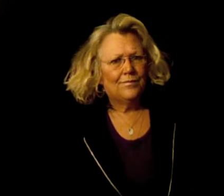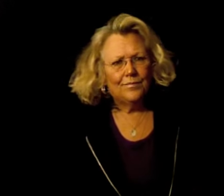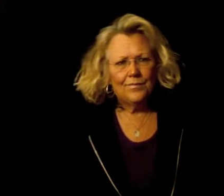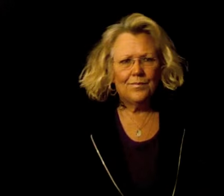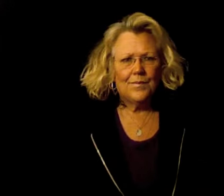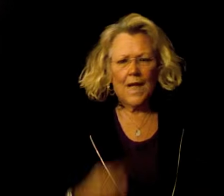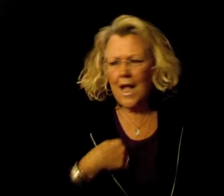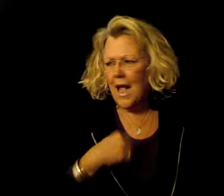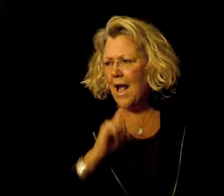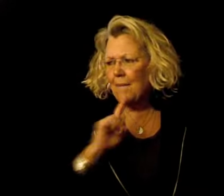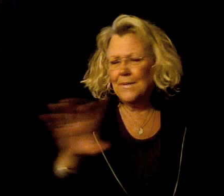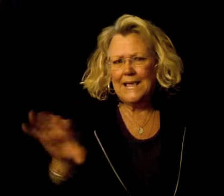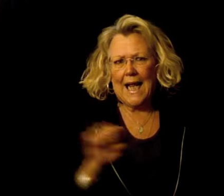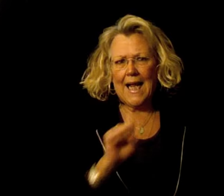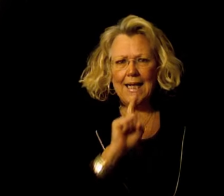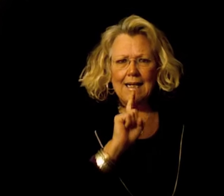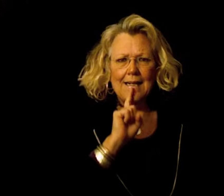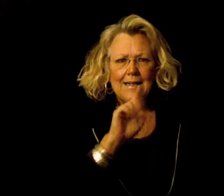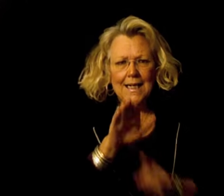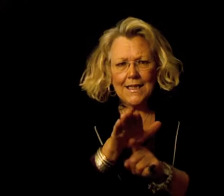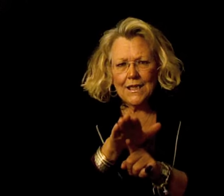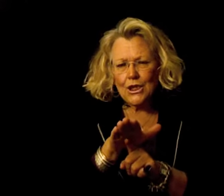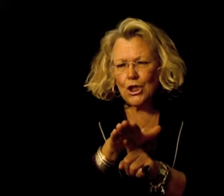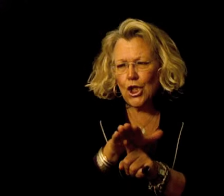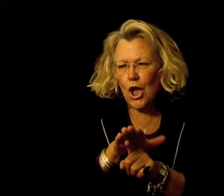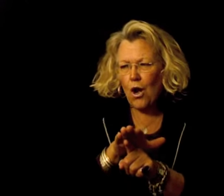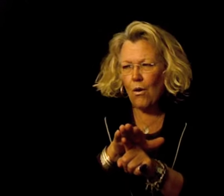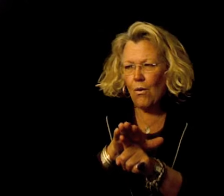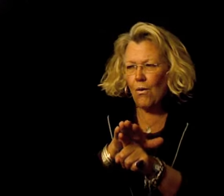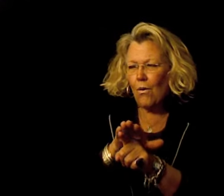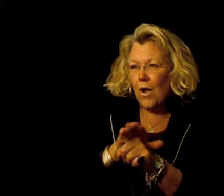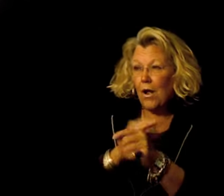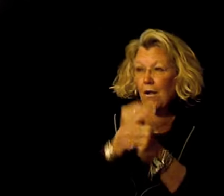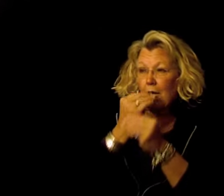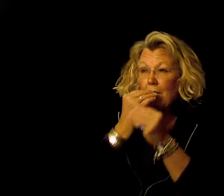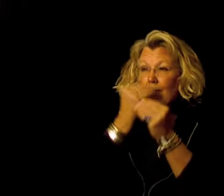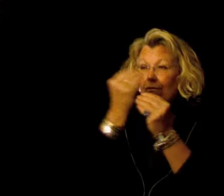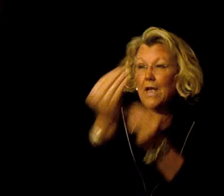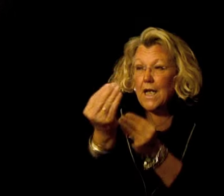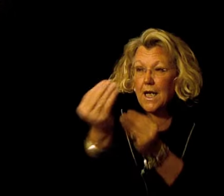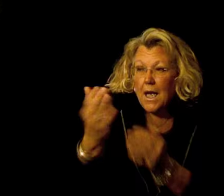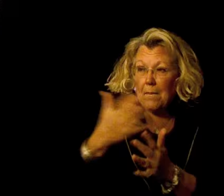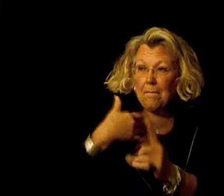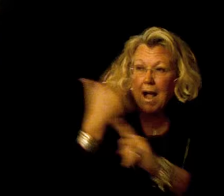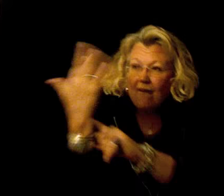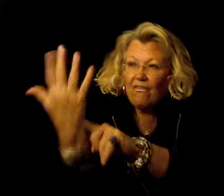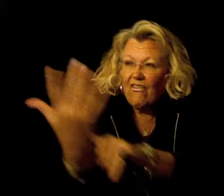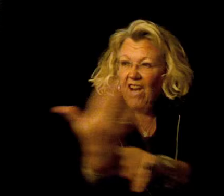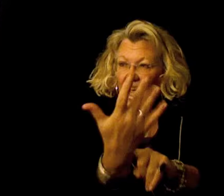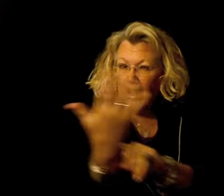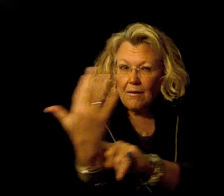I'm taking it slow Feeding my flame